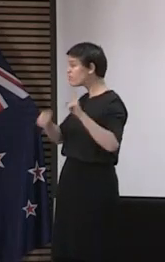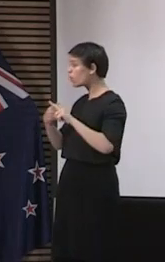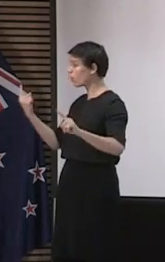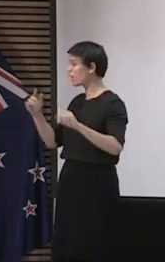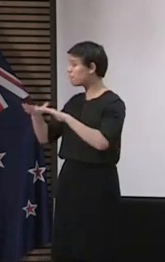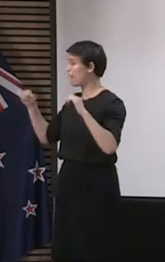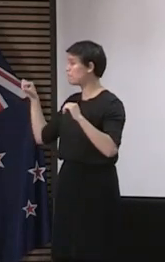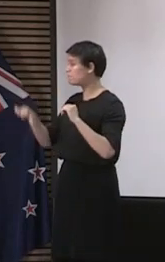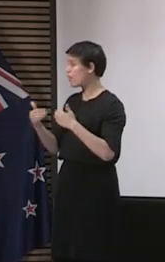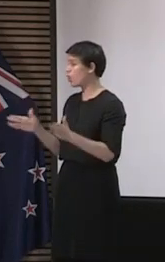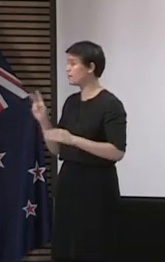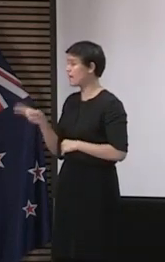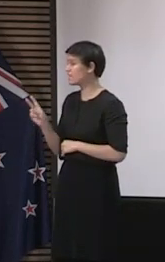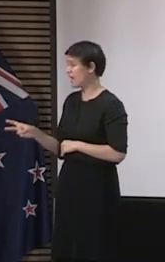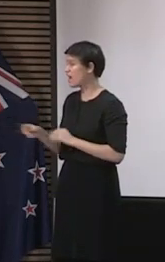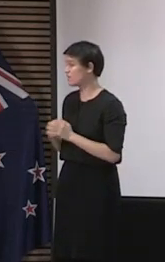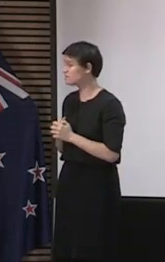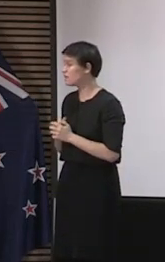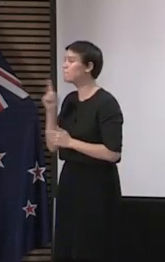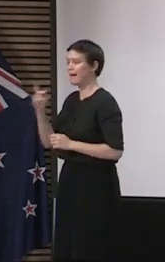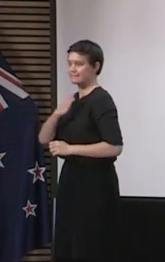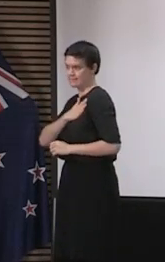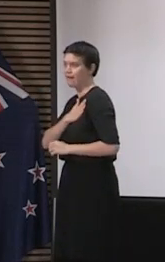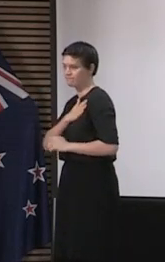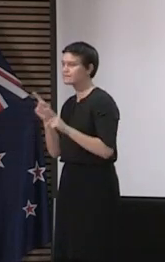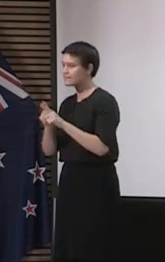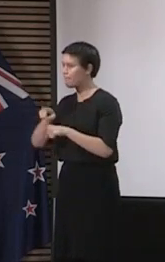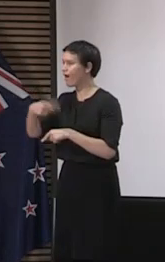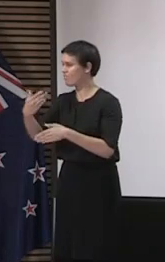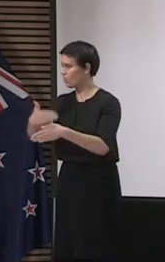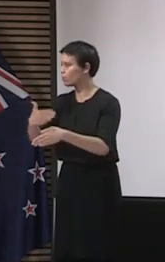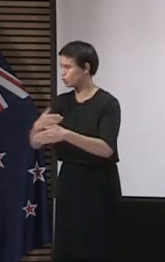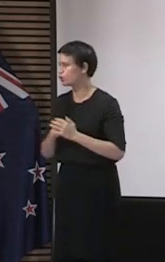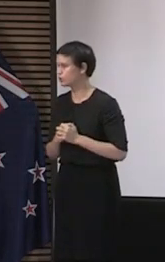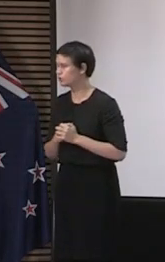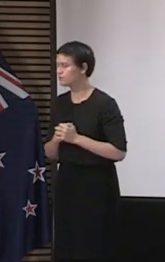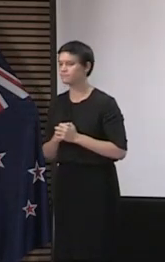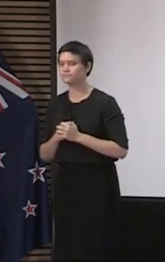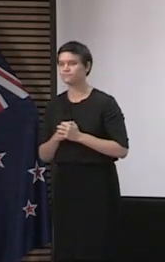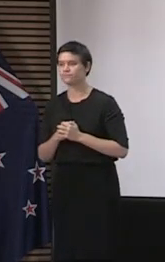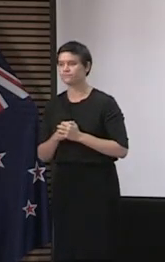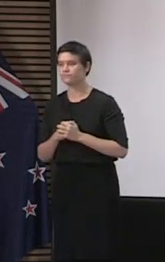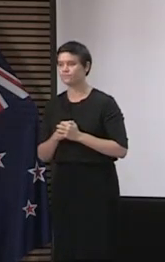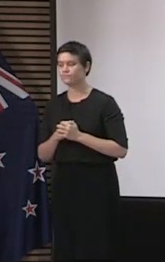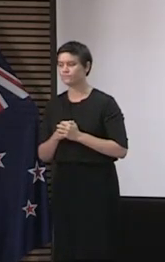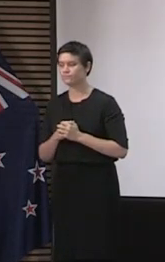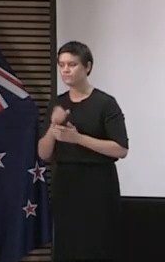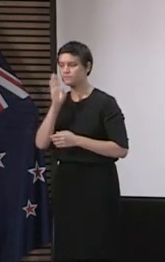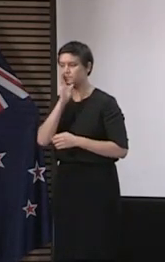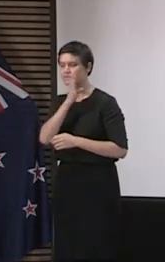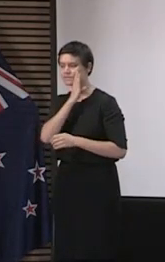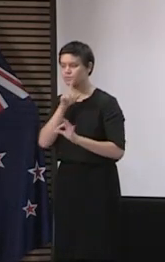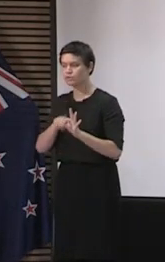way that other New Zealanders are with their workplaces. Can give us an indication on any of the emergency legislation that will need to be passed tomorrow? So